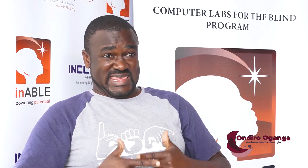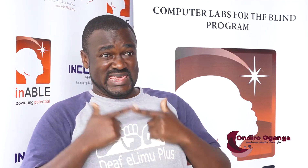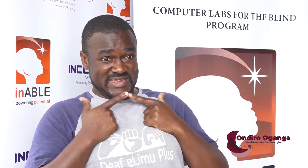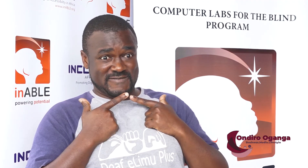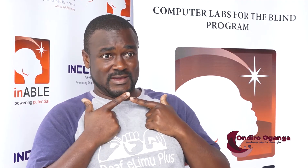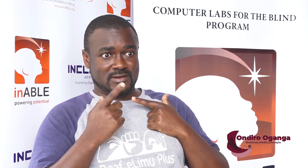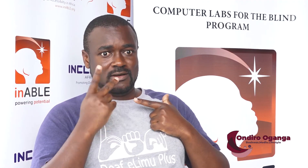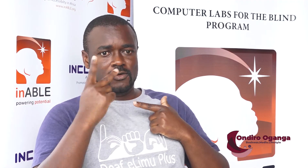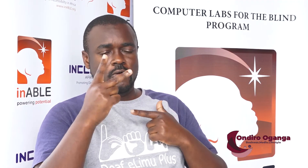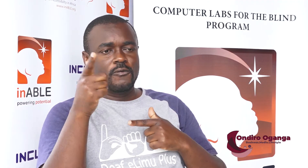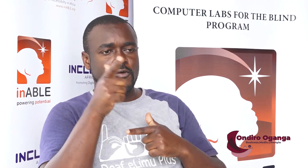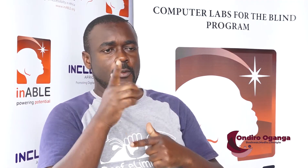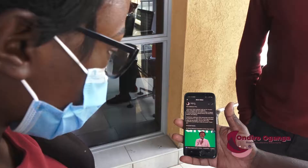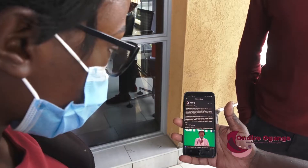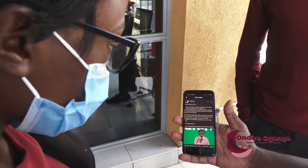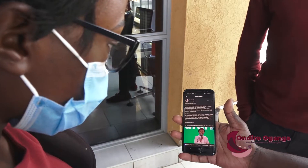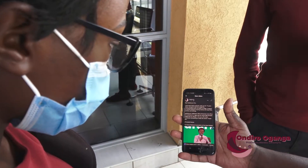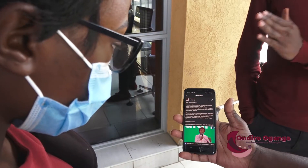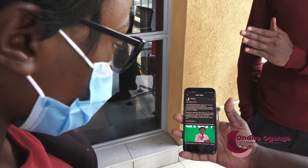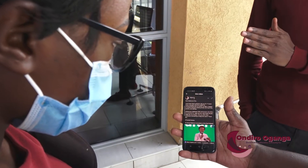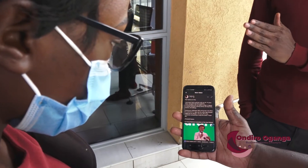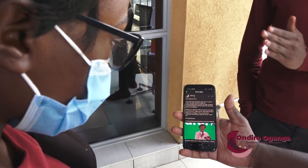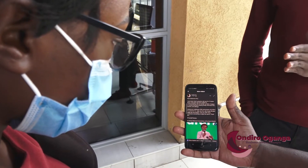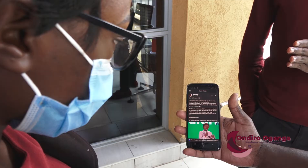closed captions that you can follow, it's okay.